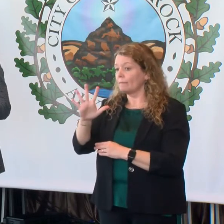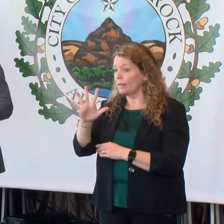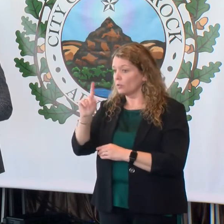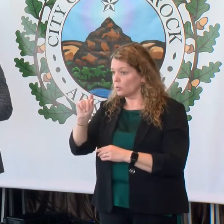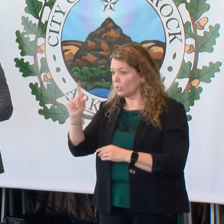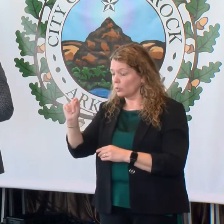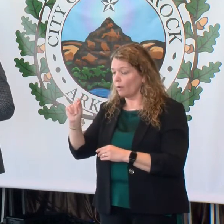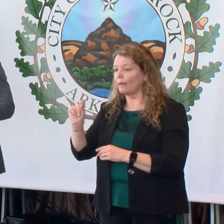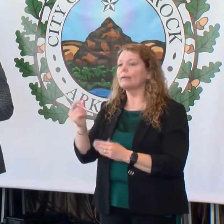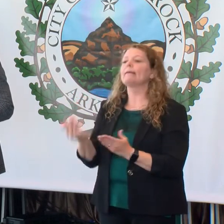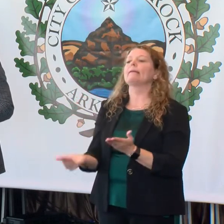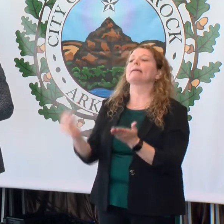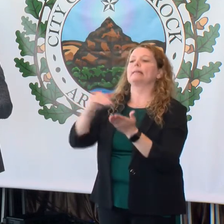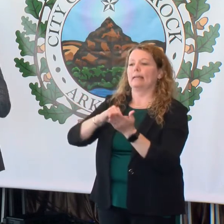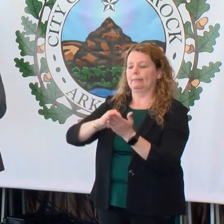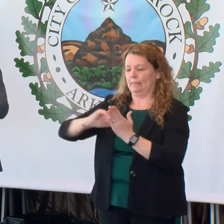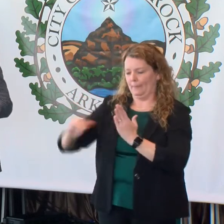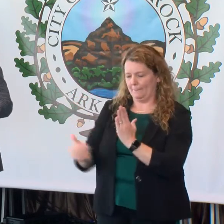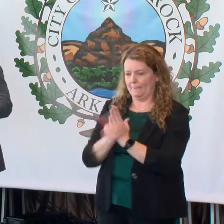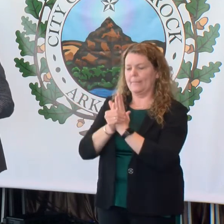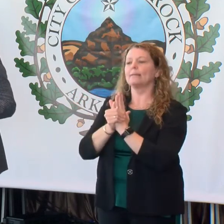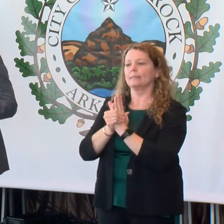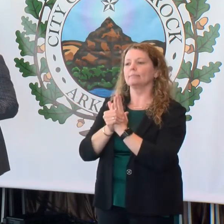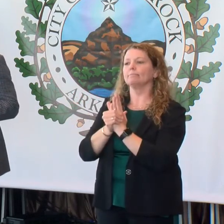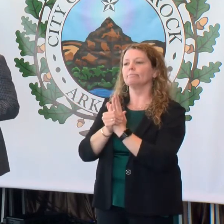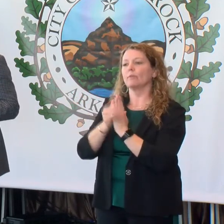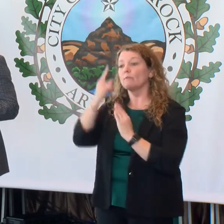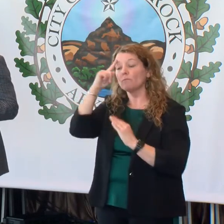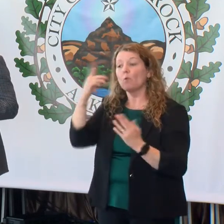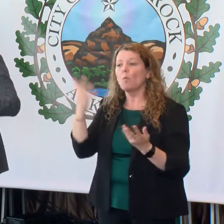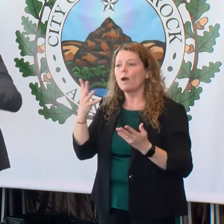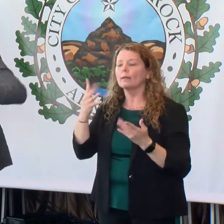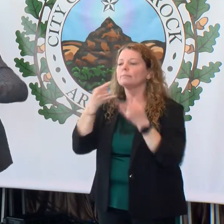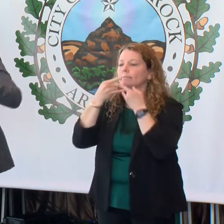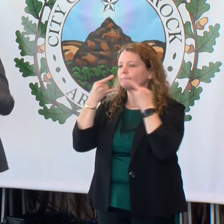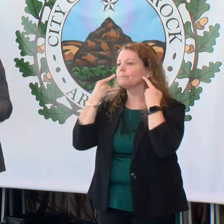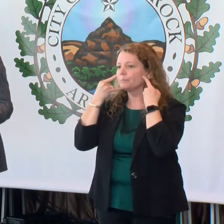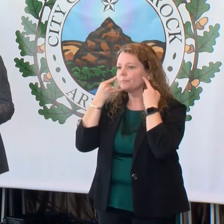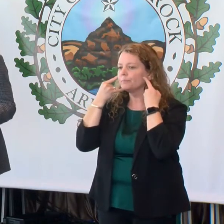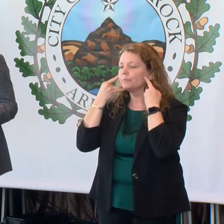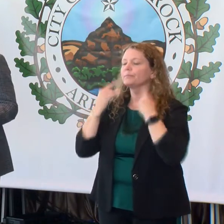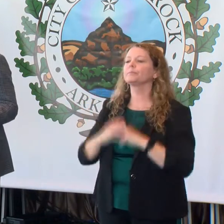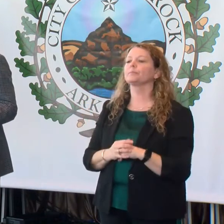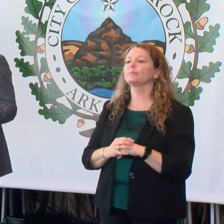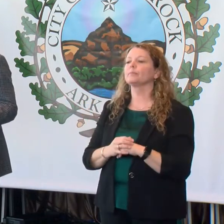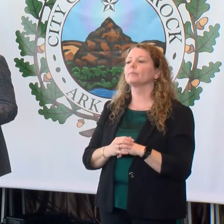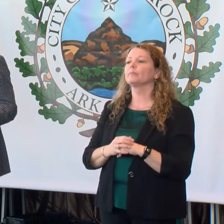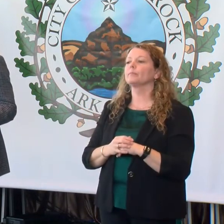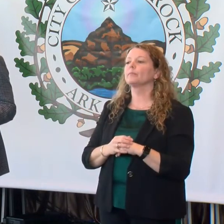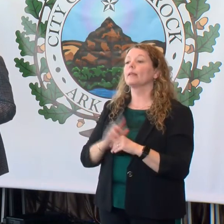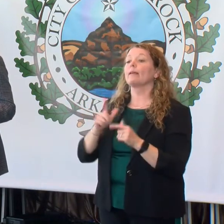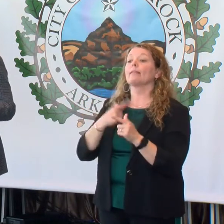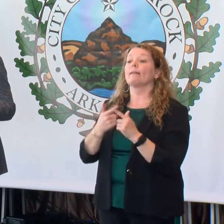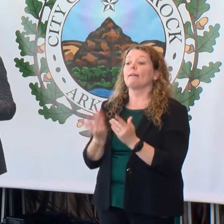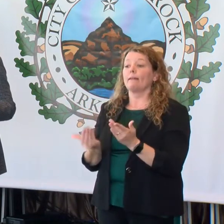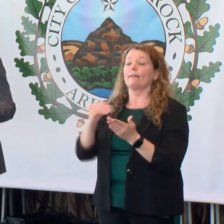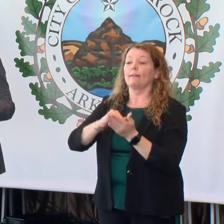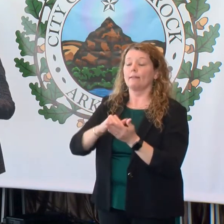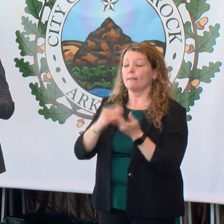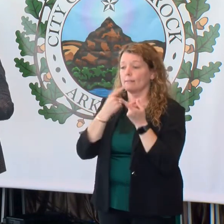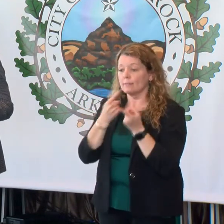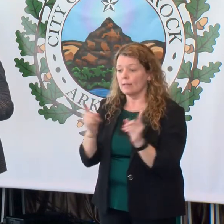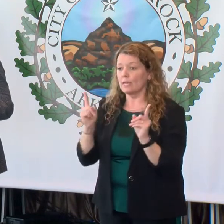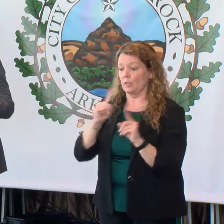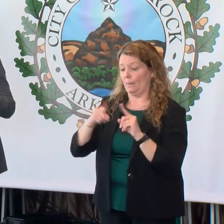that declaration was amended to add face covering. We then reissued another declaration of local